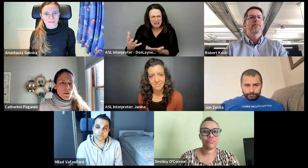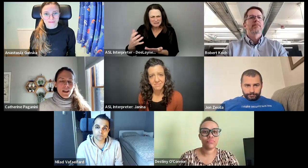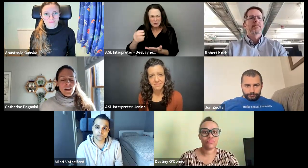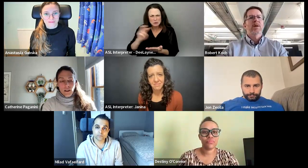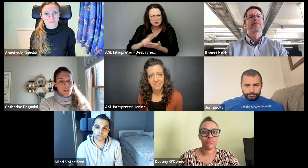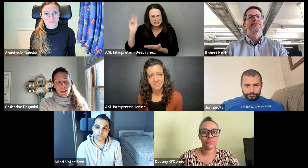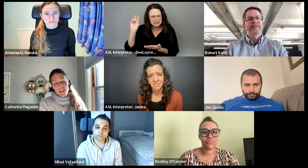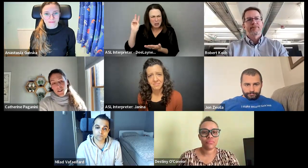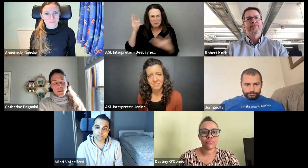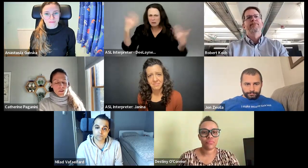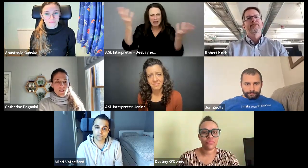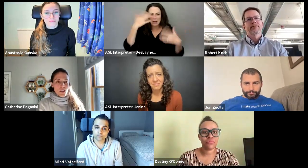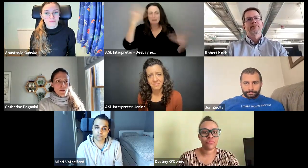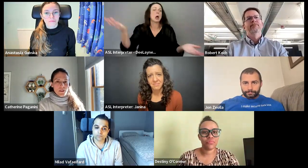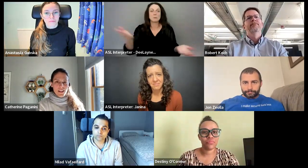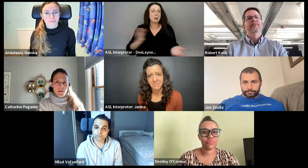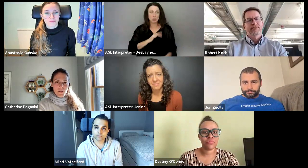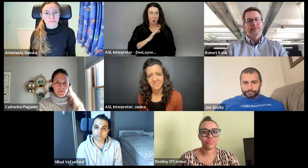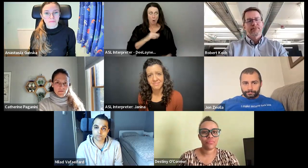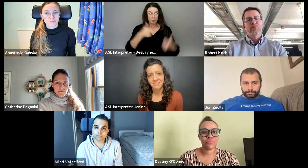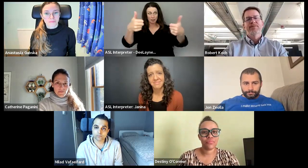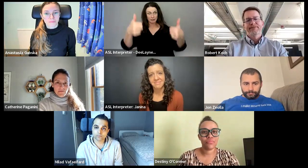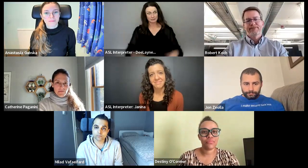Or maybe two. I don't know. It's cool. It's pretty cool.